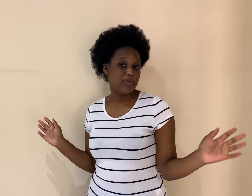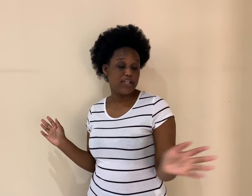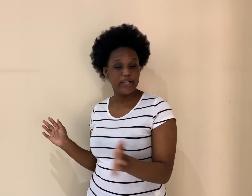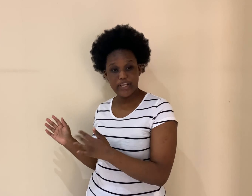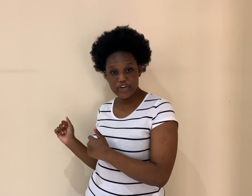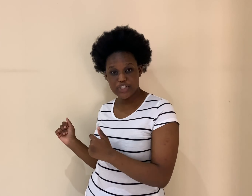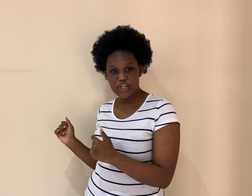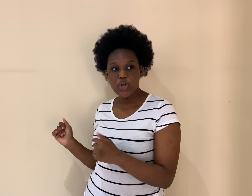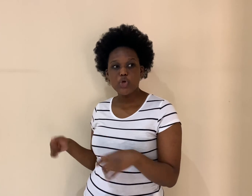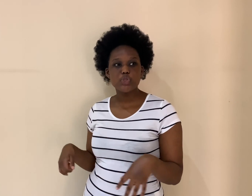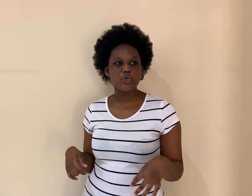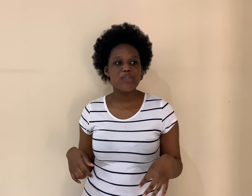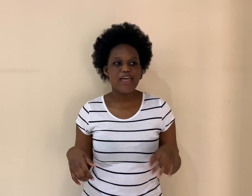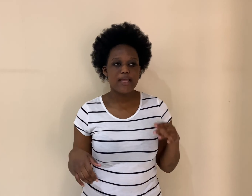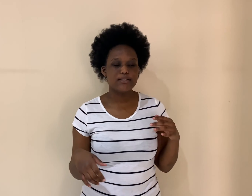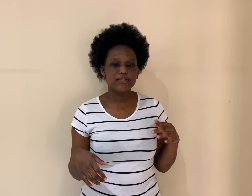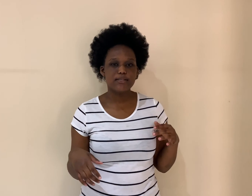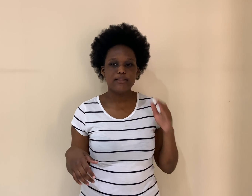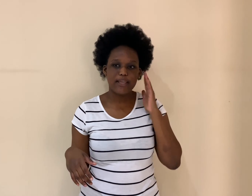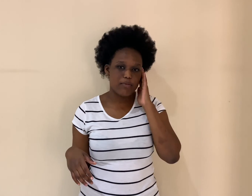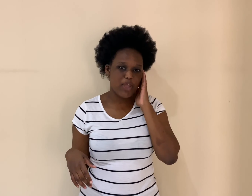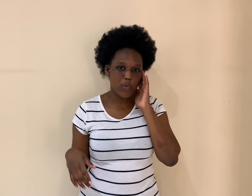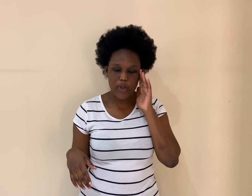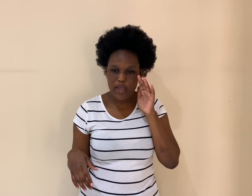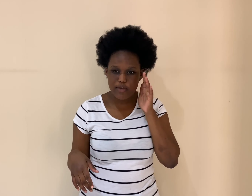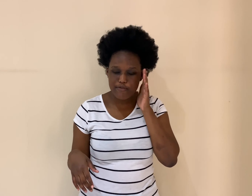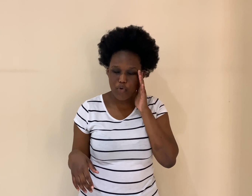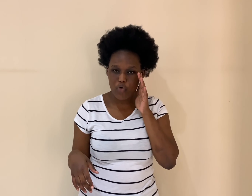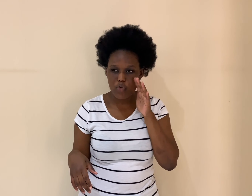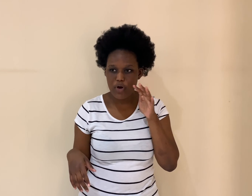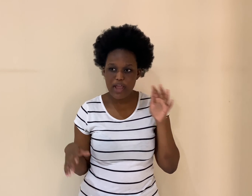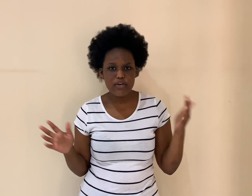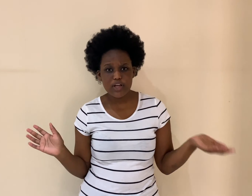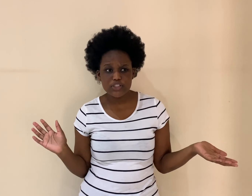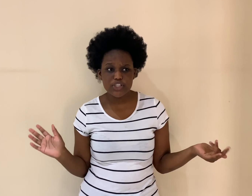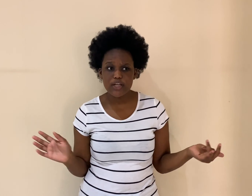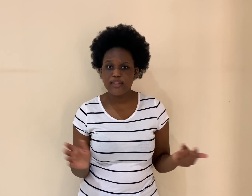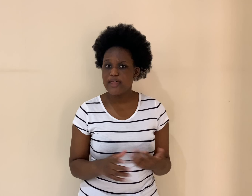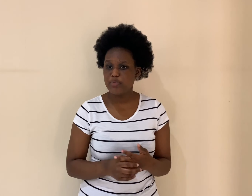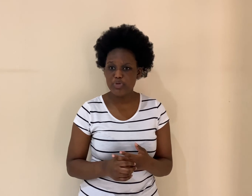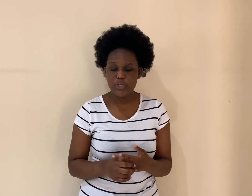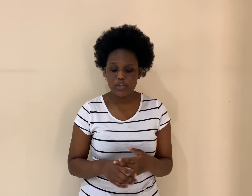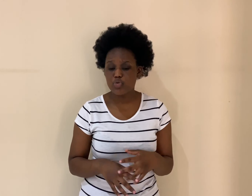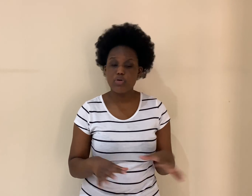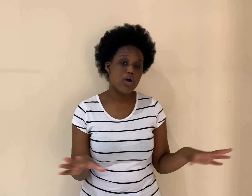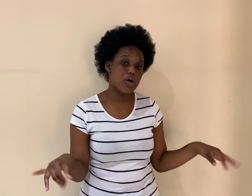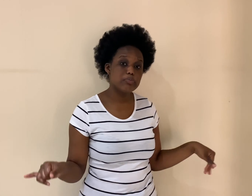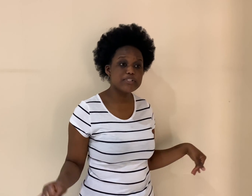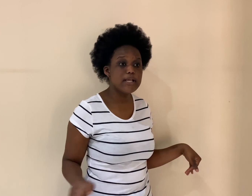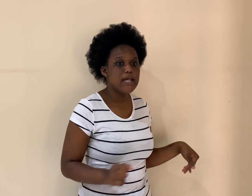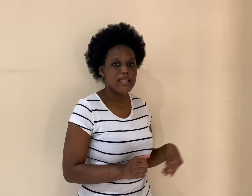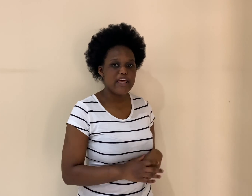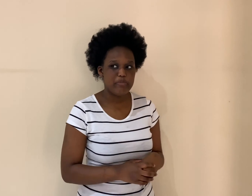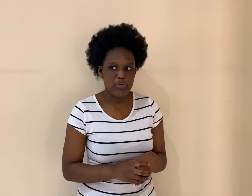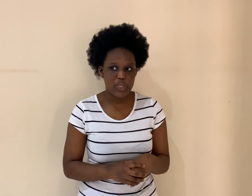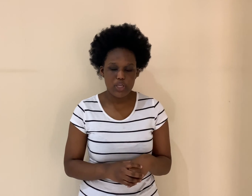being cleared so that they can make way for agriculture. That being crops, that being